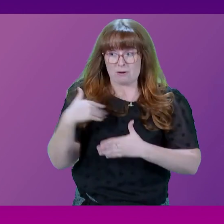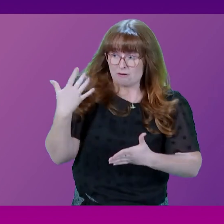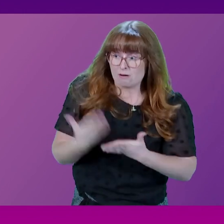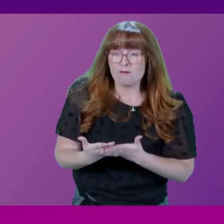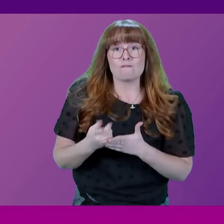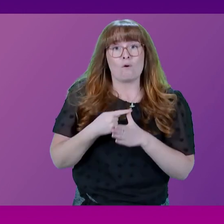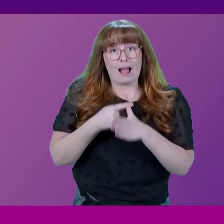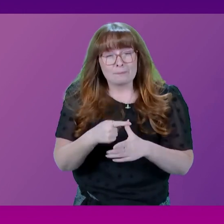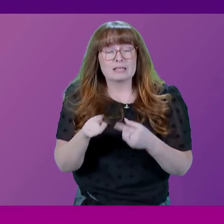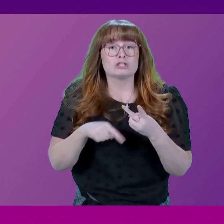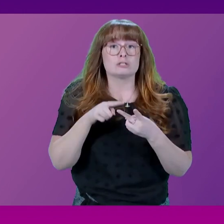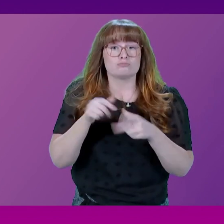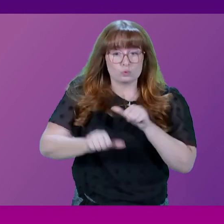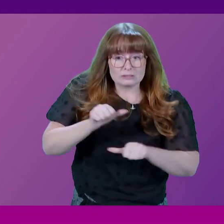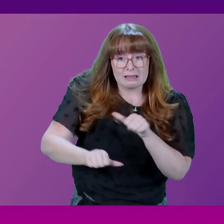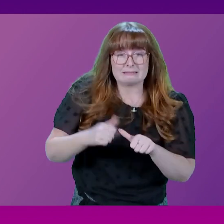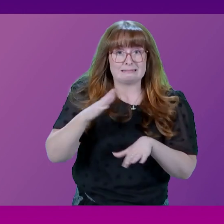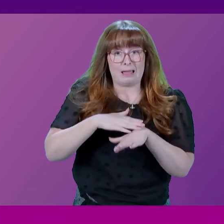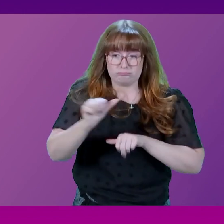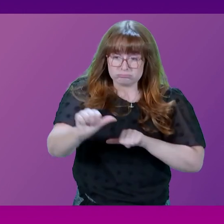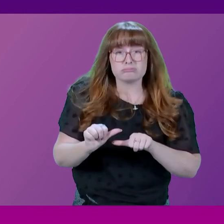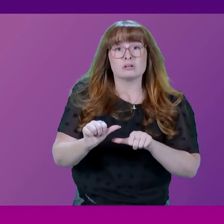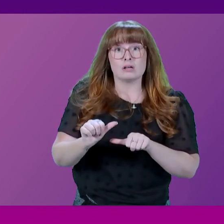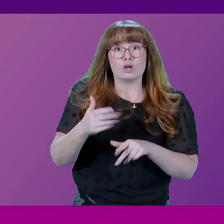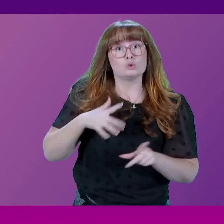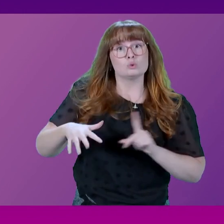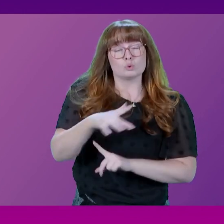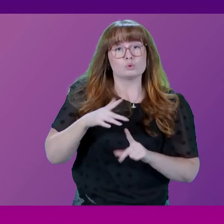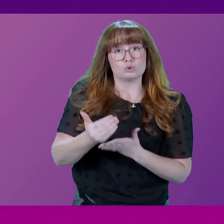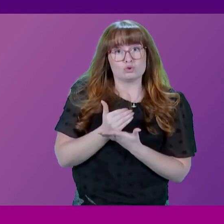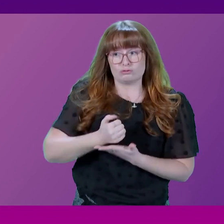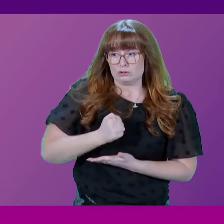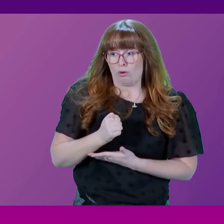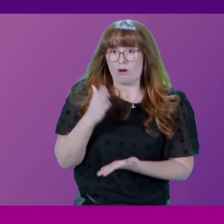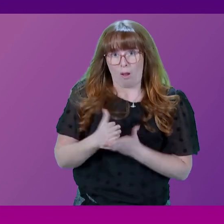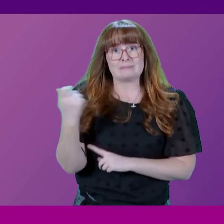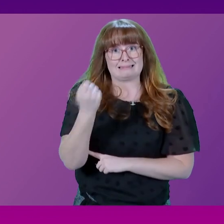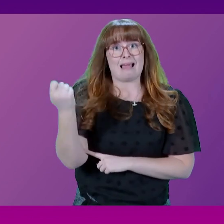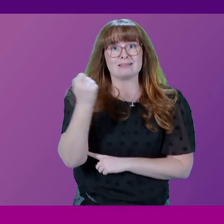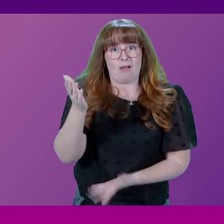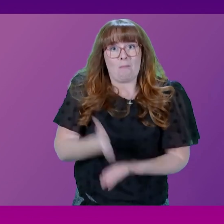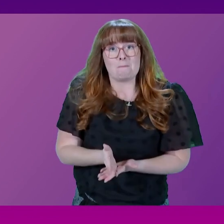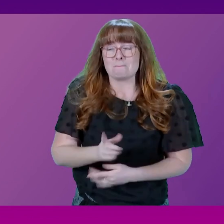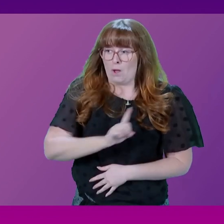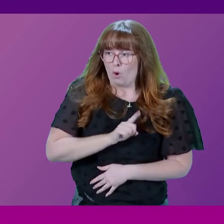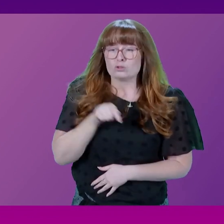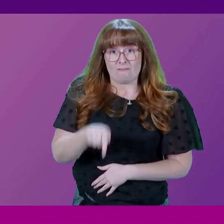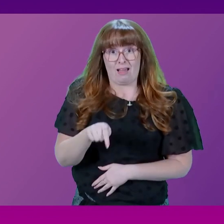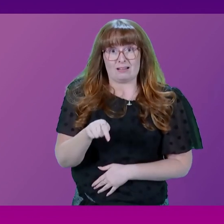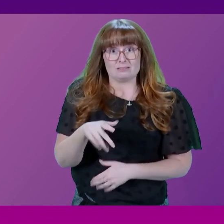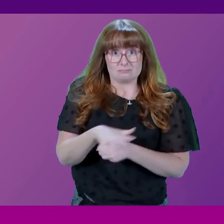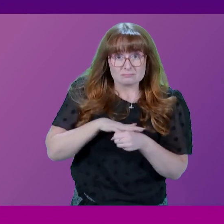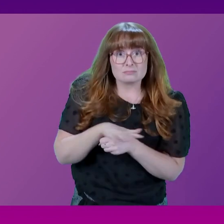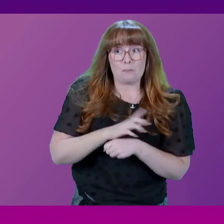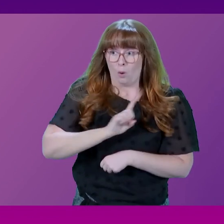to application processing times. Social Security Scotland is a success story. because of Social Security Scotland